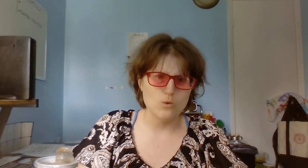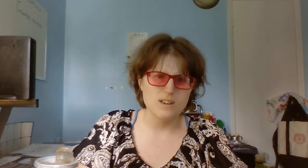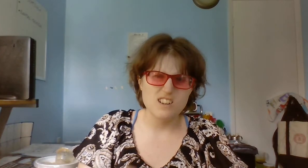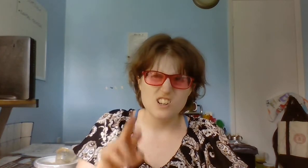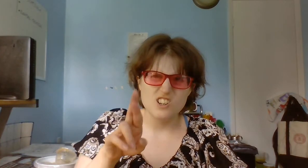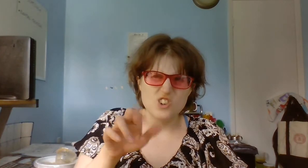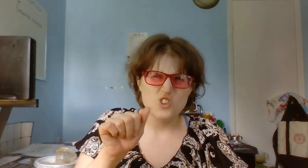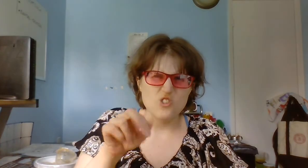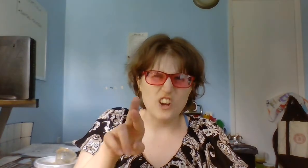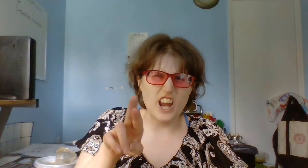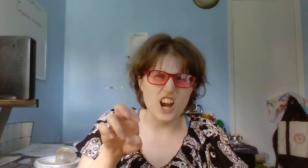Rare.